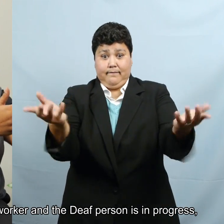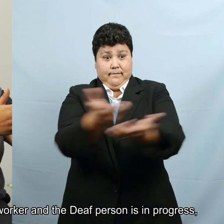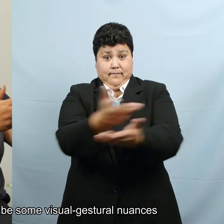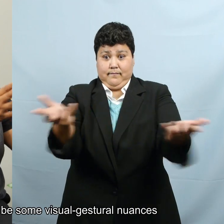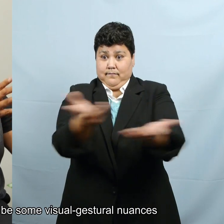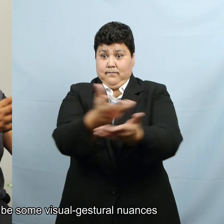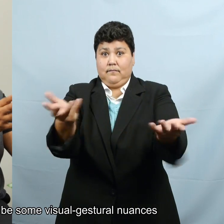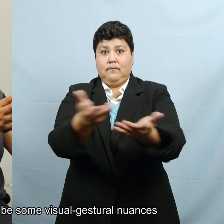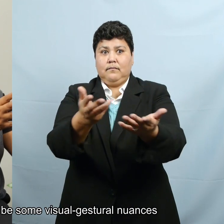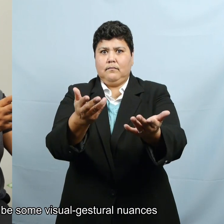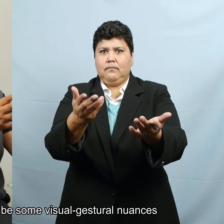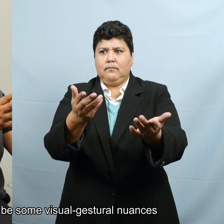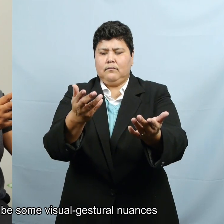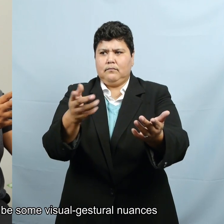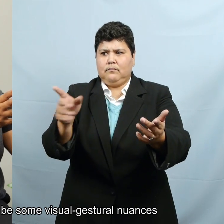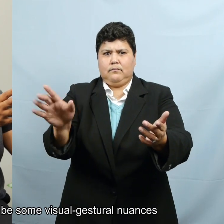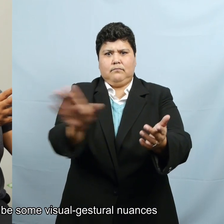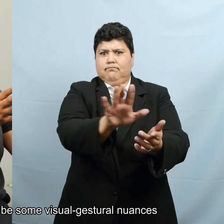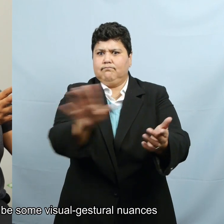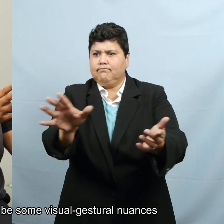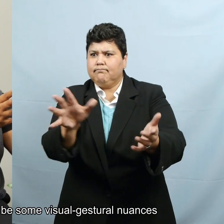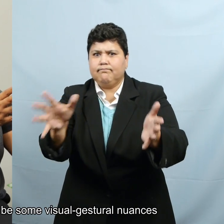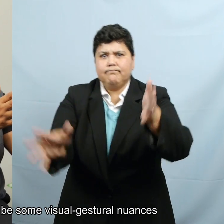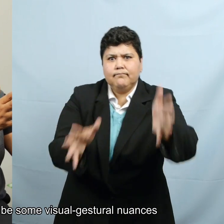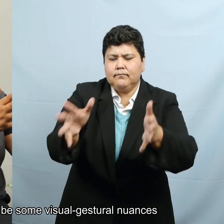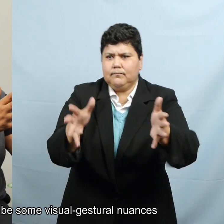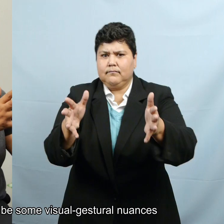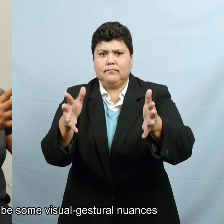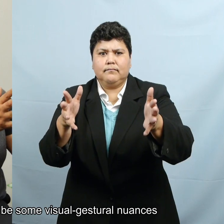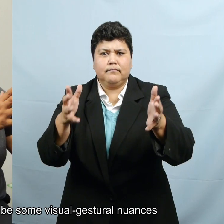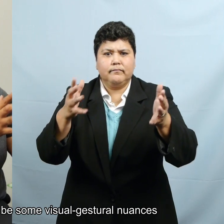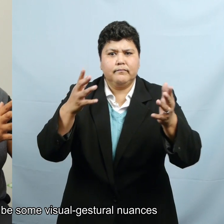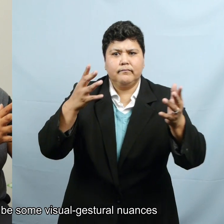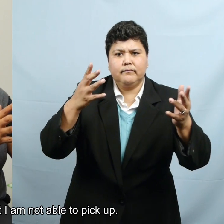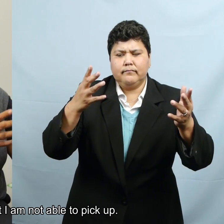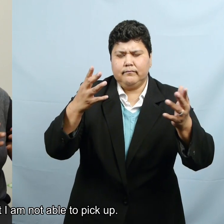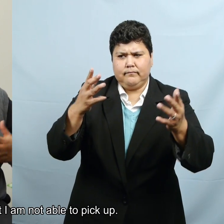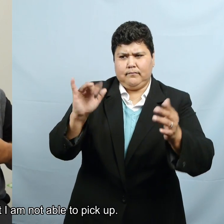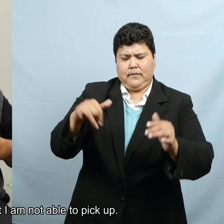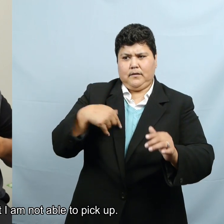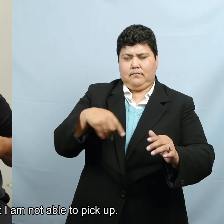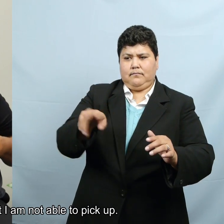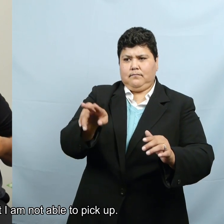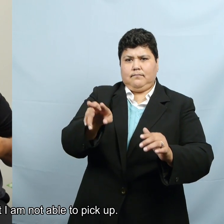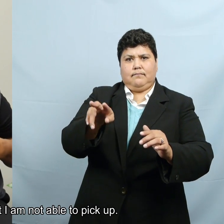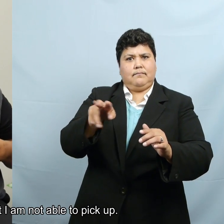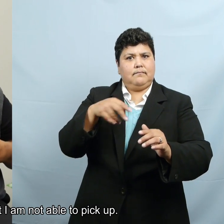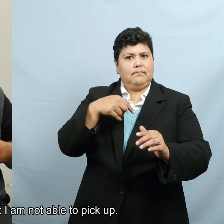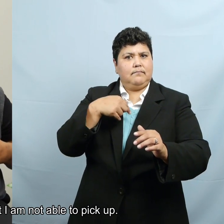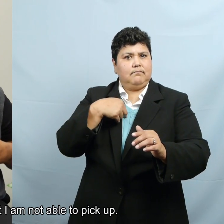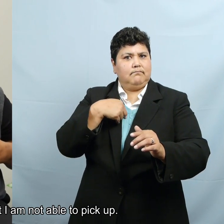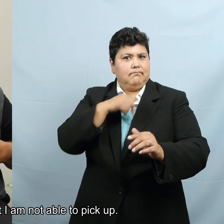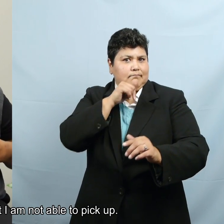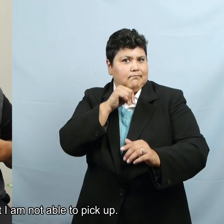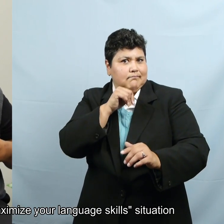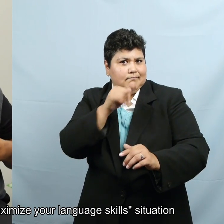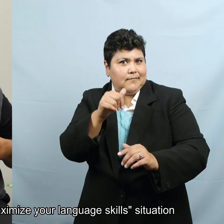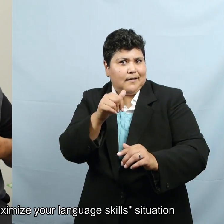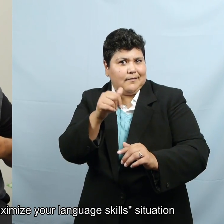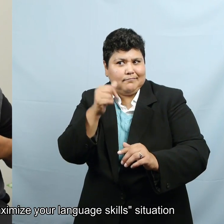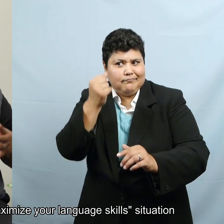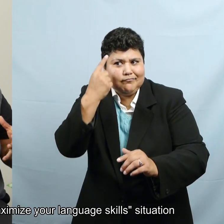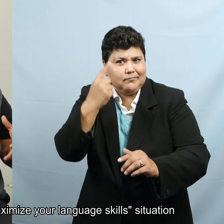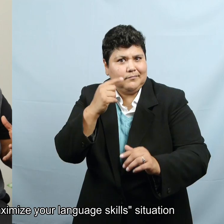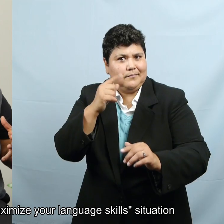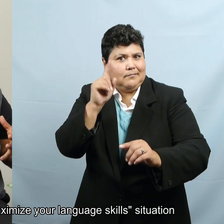in progress, there might be some visual gestural nuances that I am not able to pick up. So